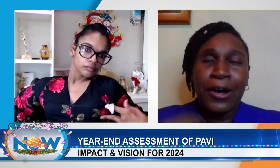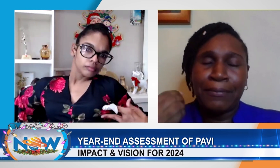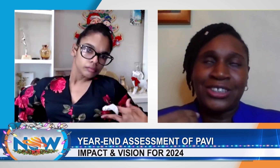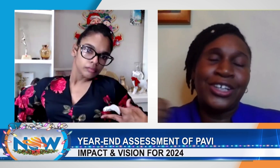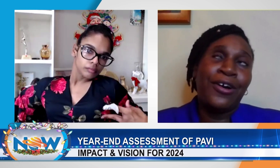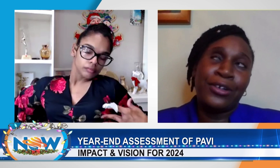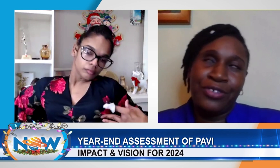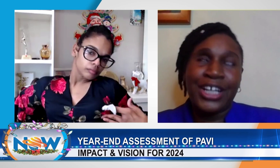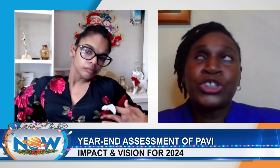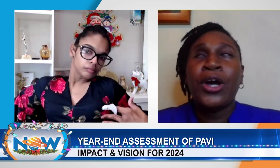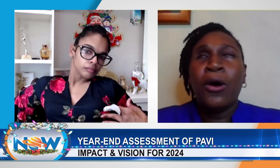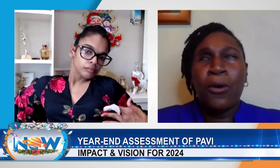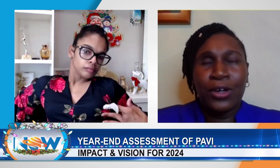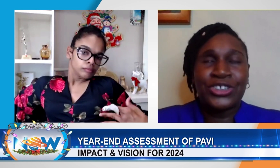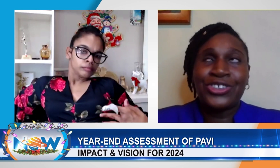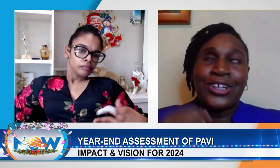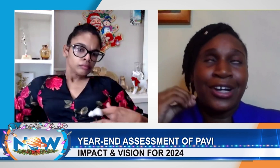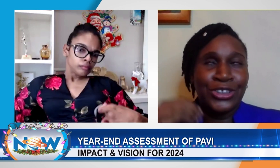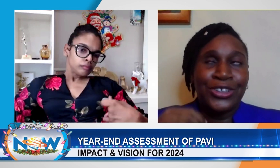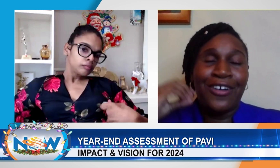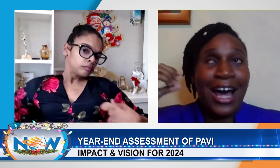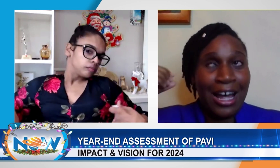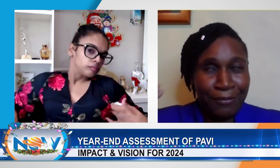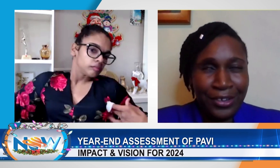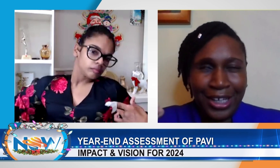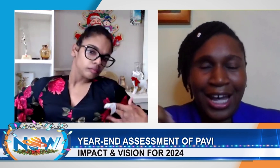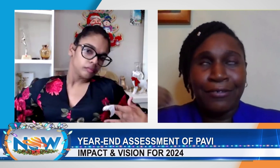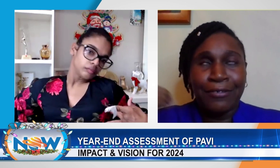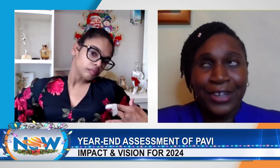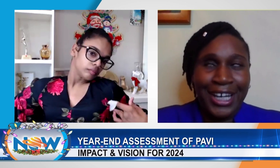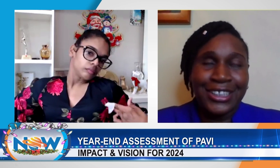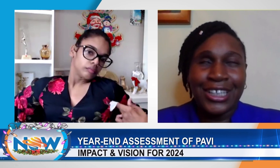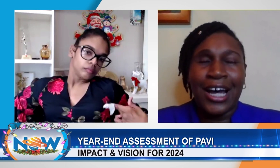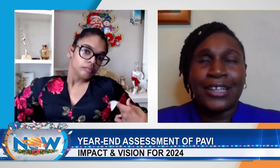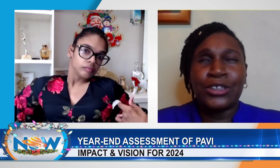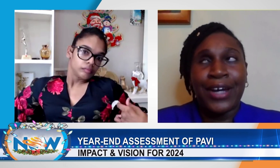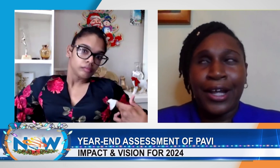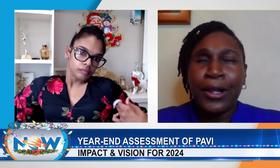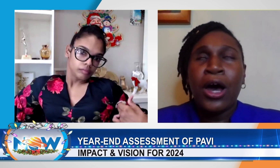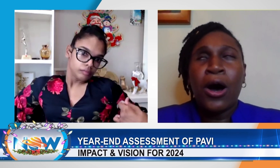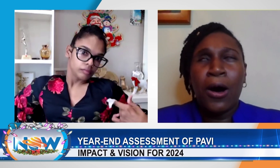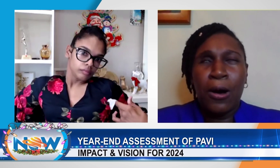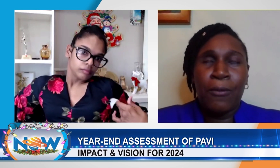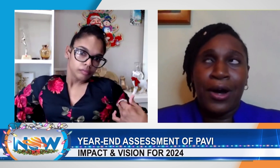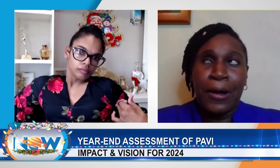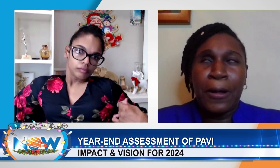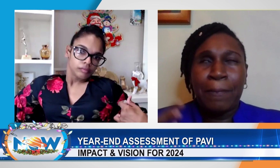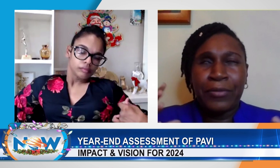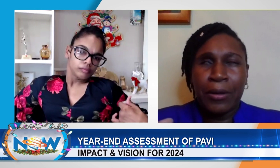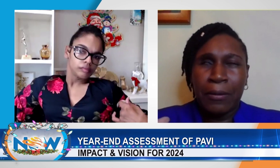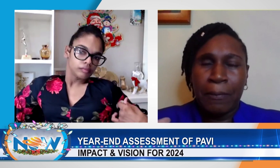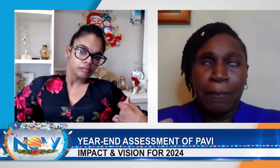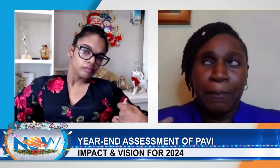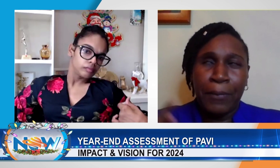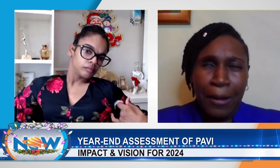our community outreach, also to continue advocating as well, our